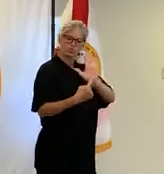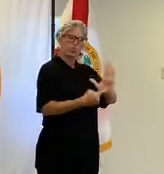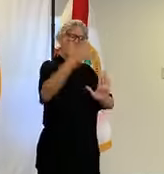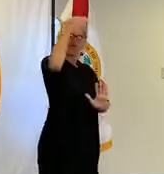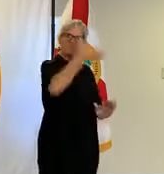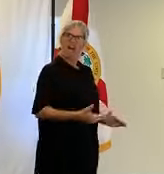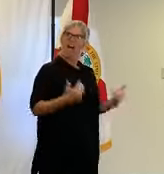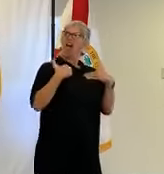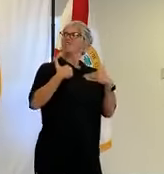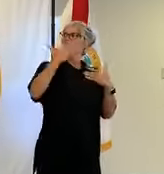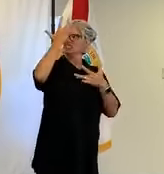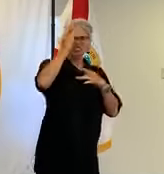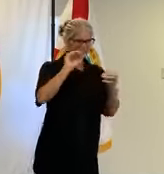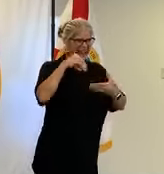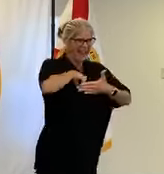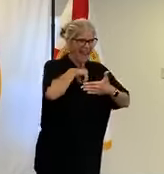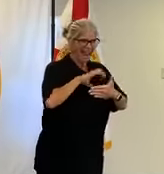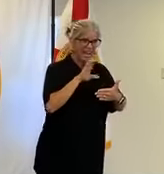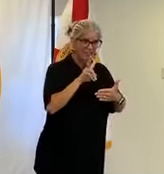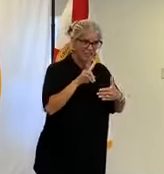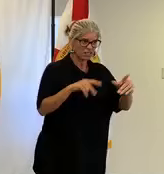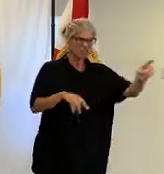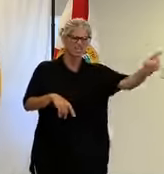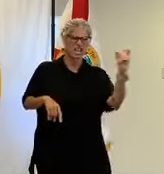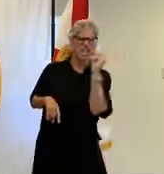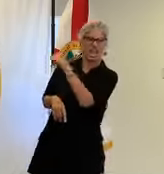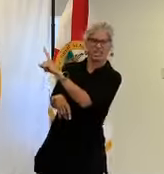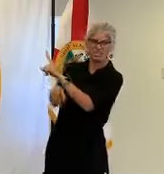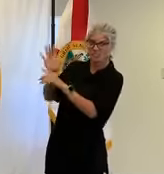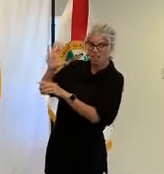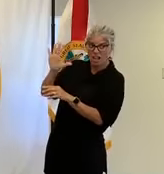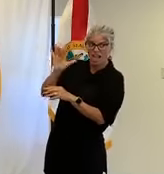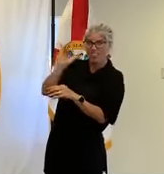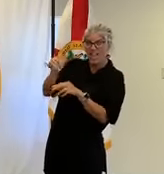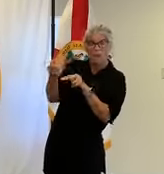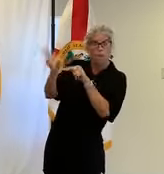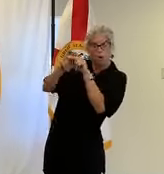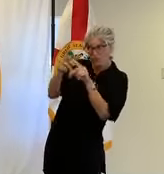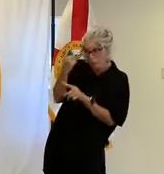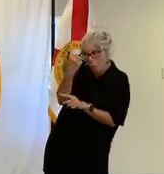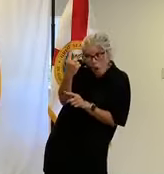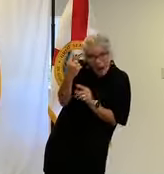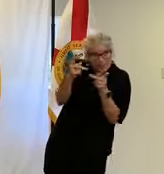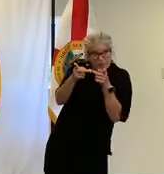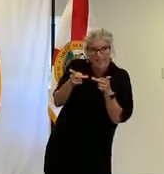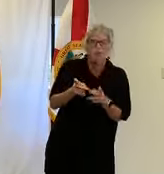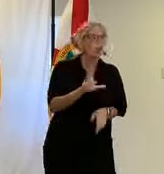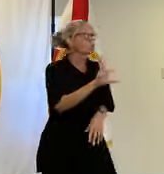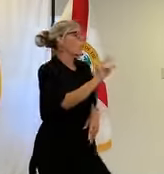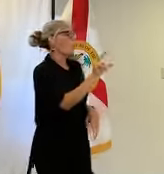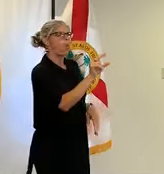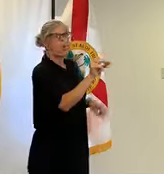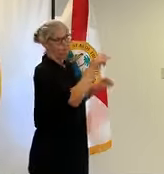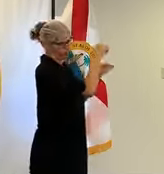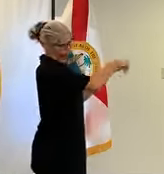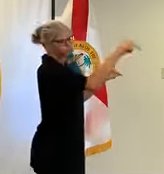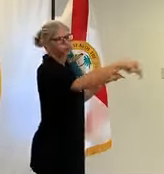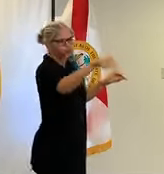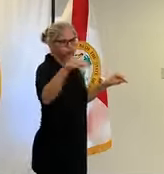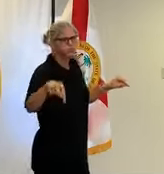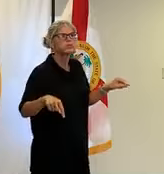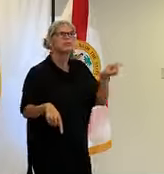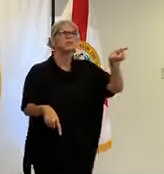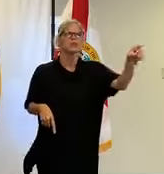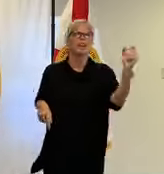that type of time was it coming from a specific one no it was a multitude of facilities that were coming in one other question on the